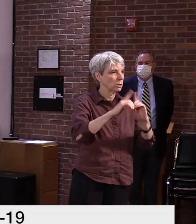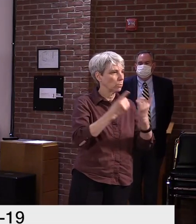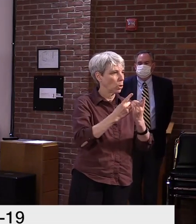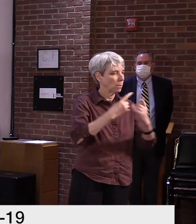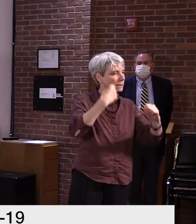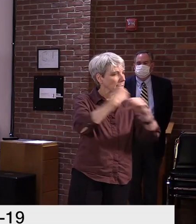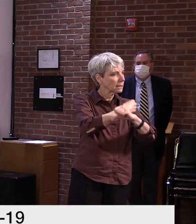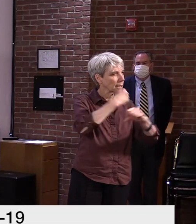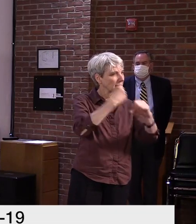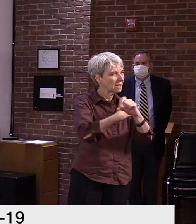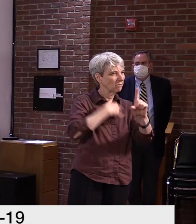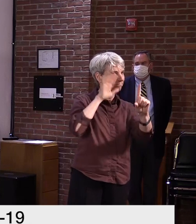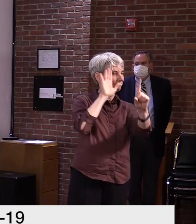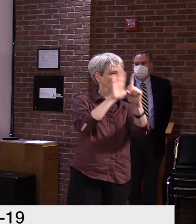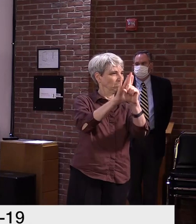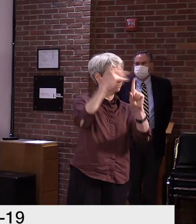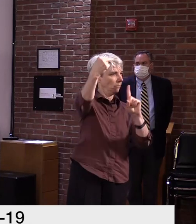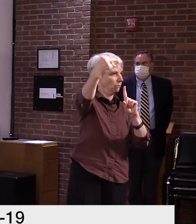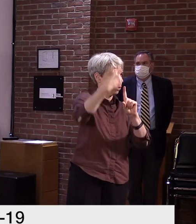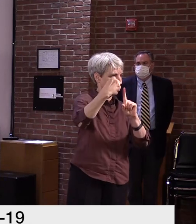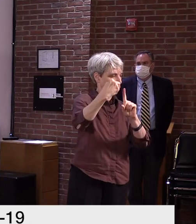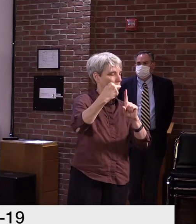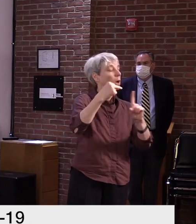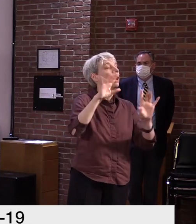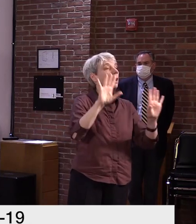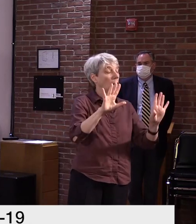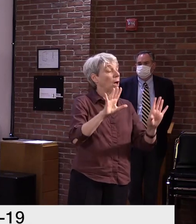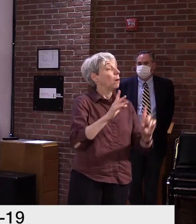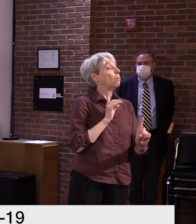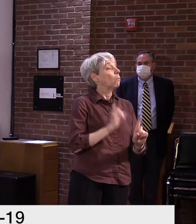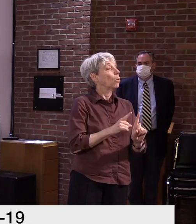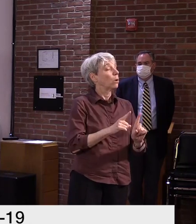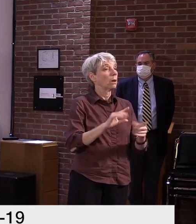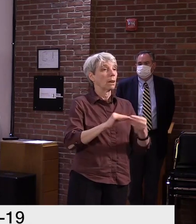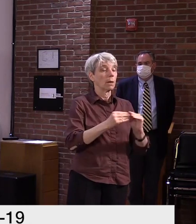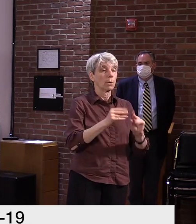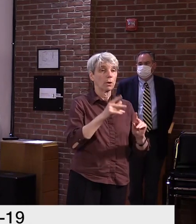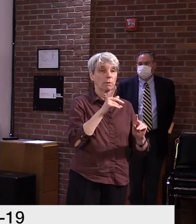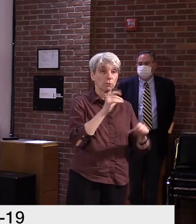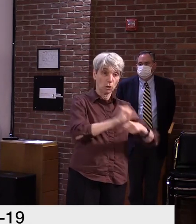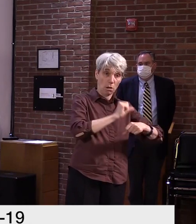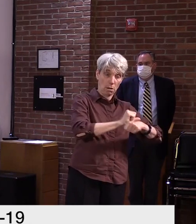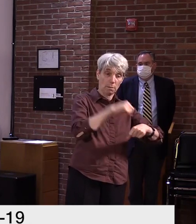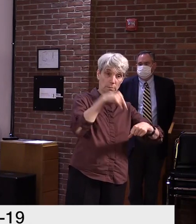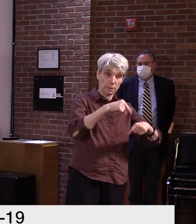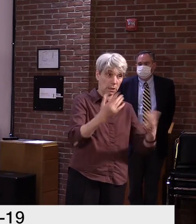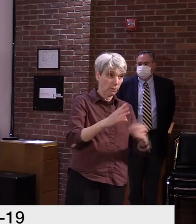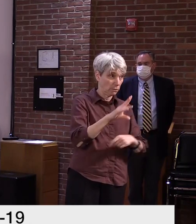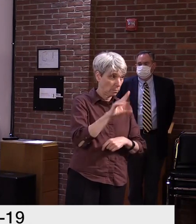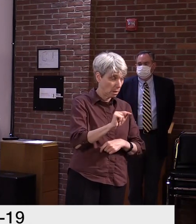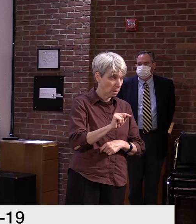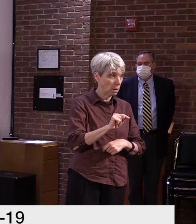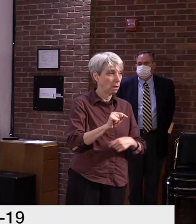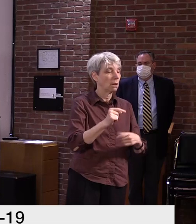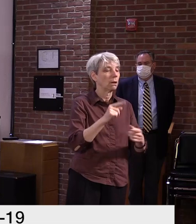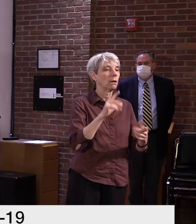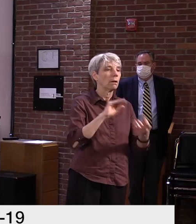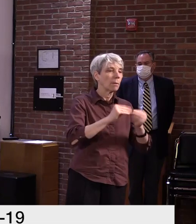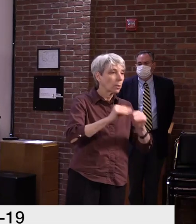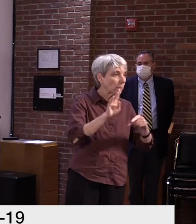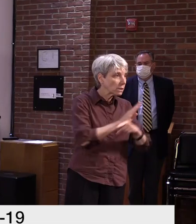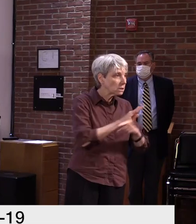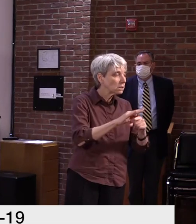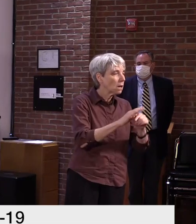We do know that the number of jobs and employers has gone up in certain areas. It certainly